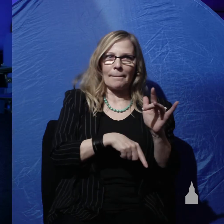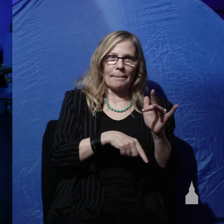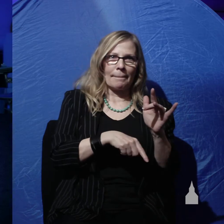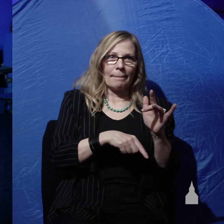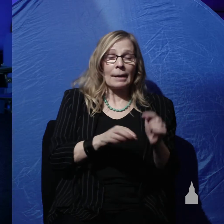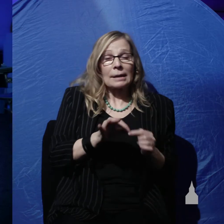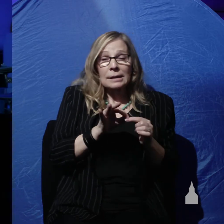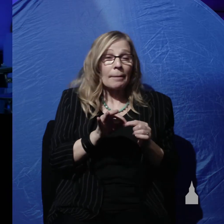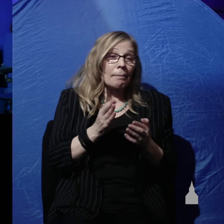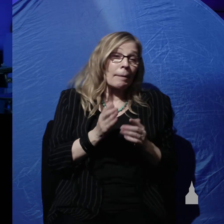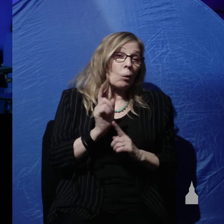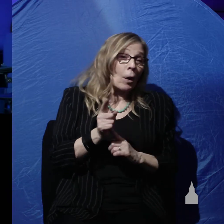maybe a minute or something.